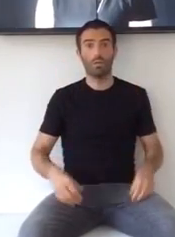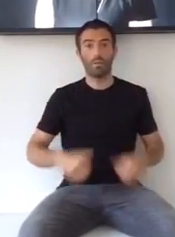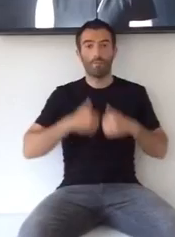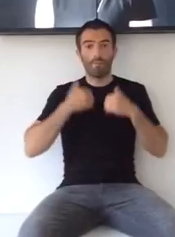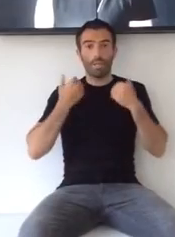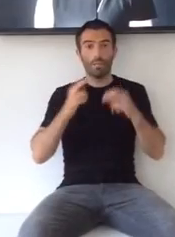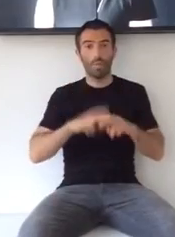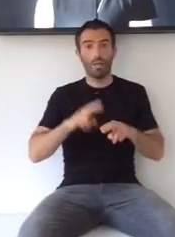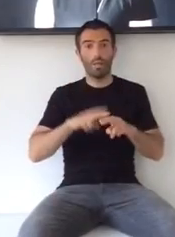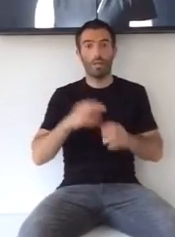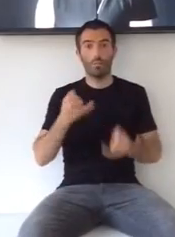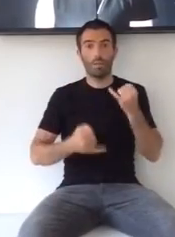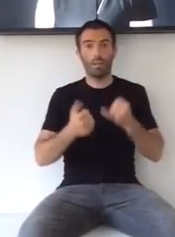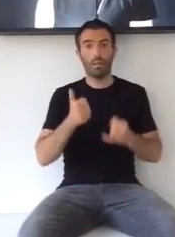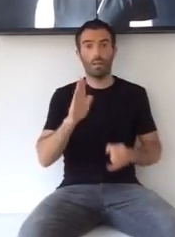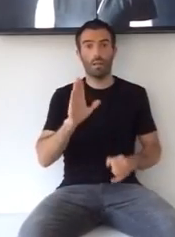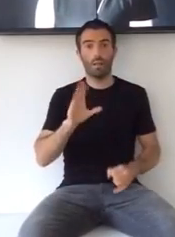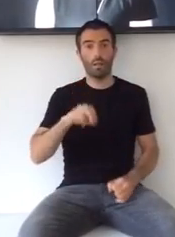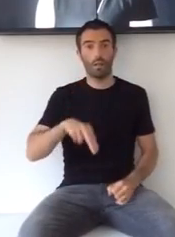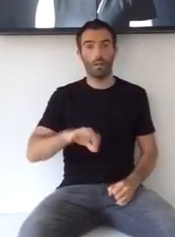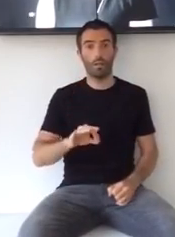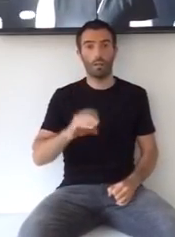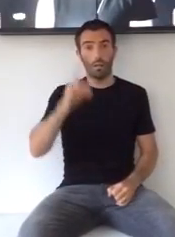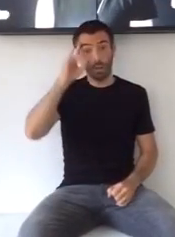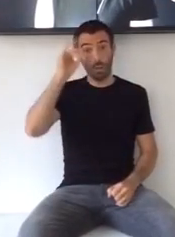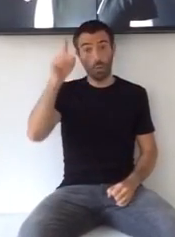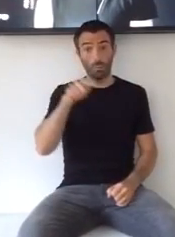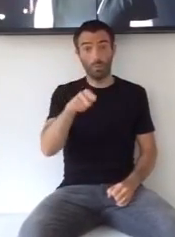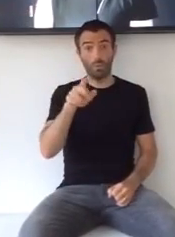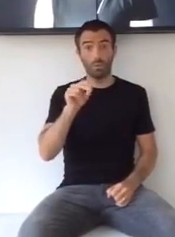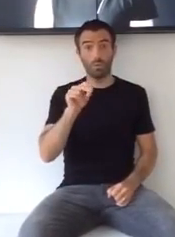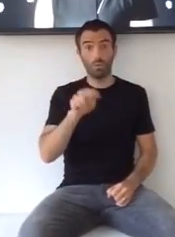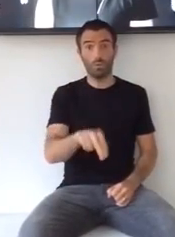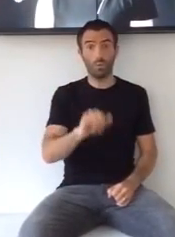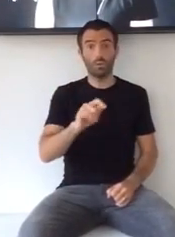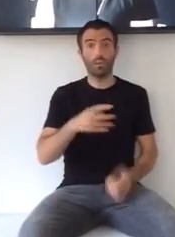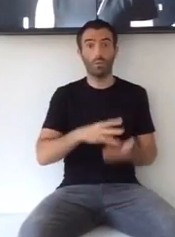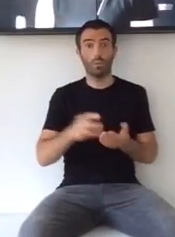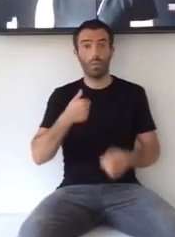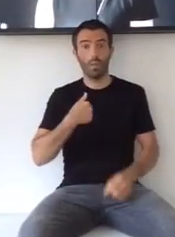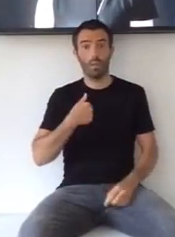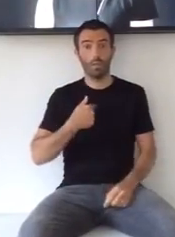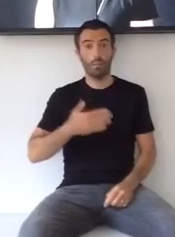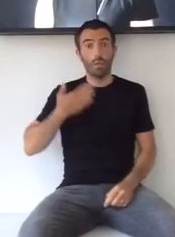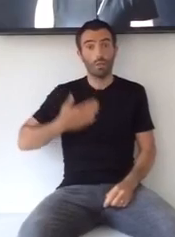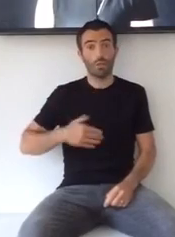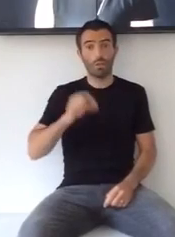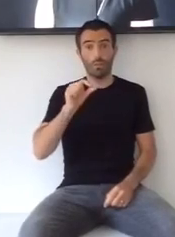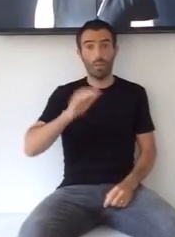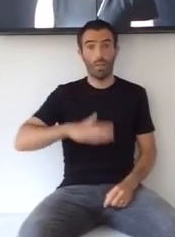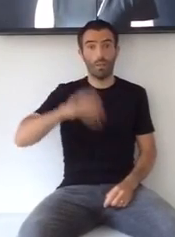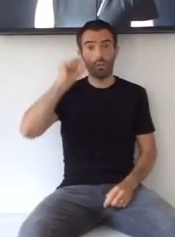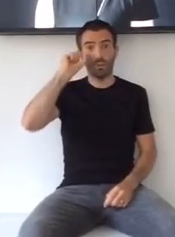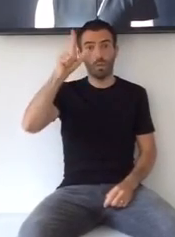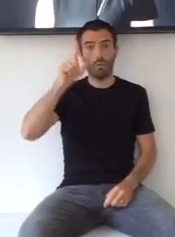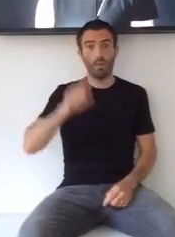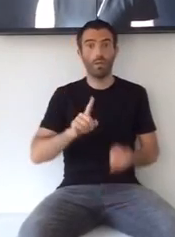feels better playing along Hoping you don't notice it when I'm just a bit lost, spirited